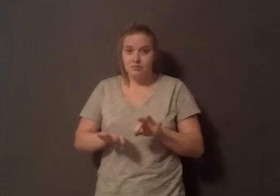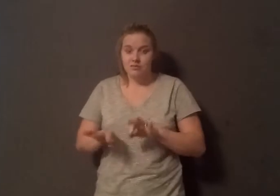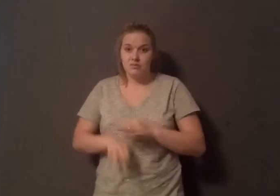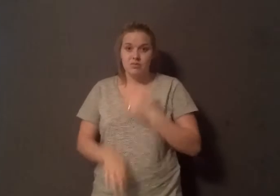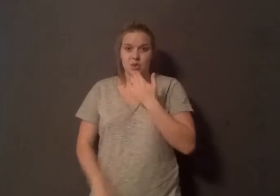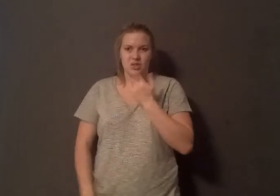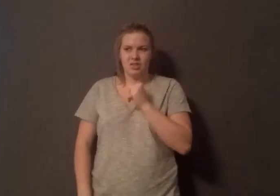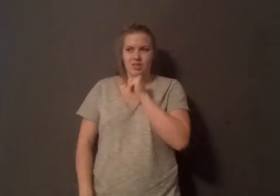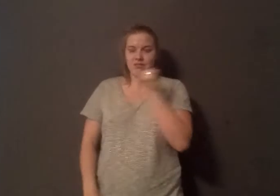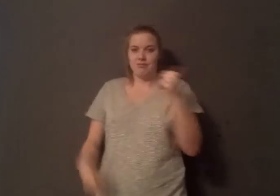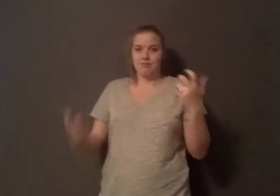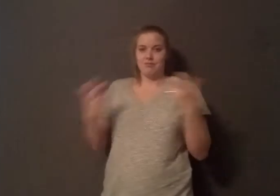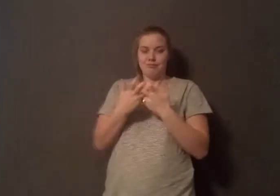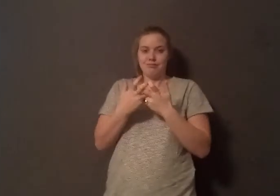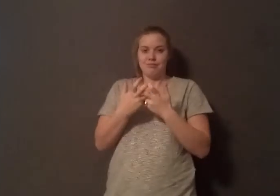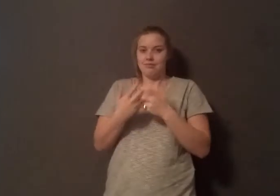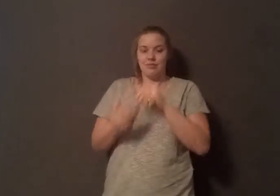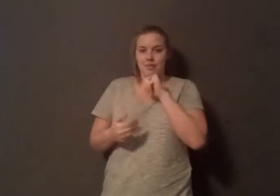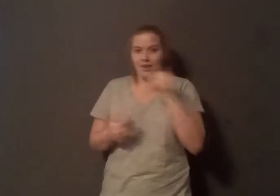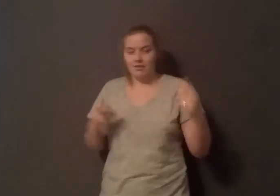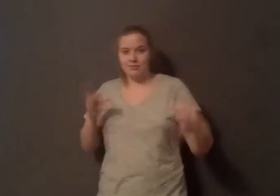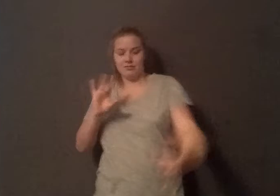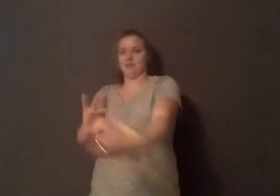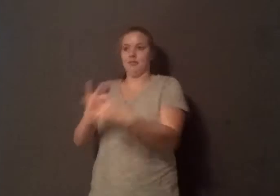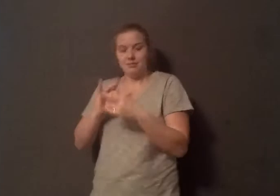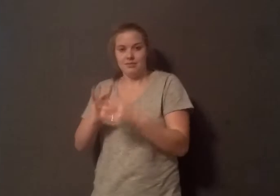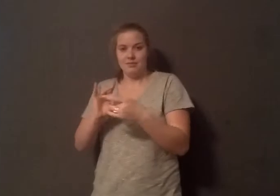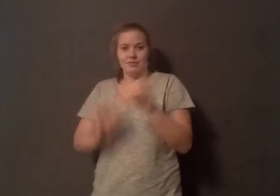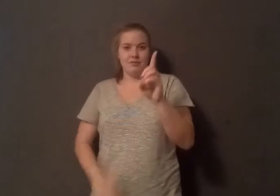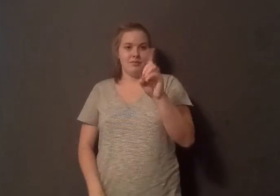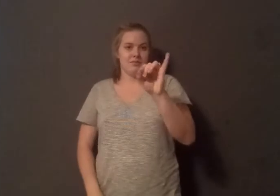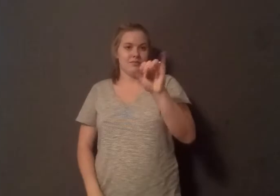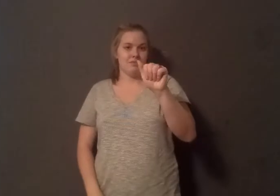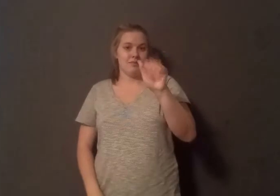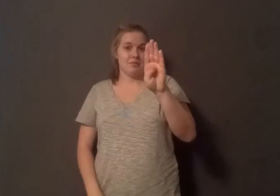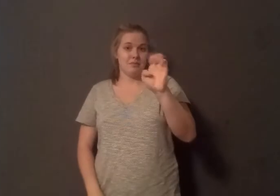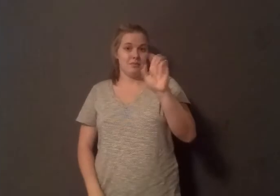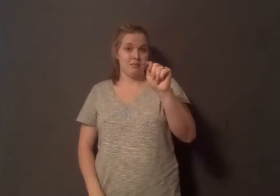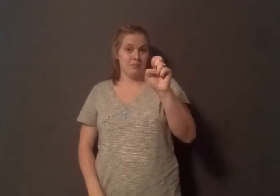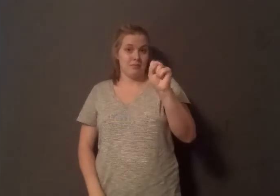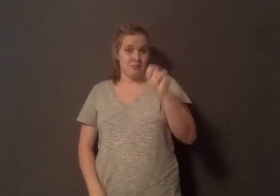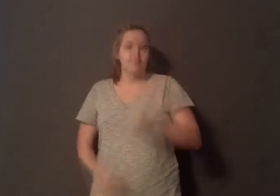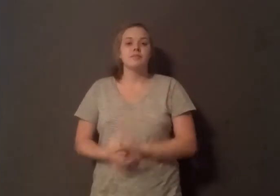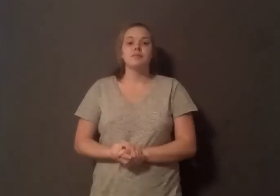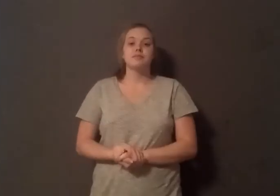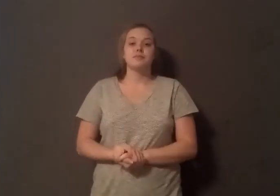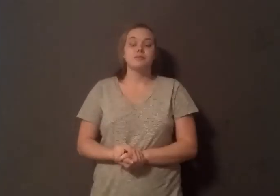cause diabetes. I had doubt about the claims these doctors were making, so I did some searching on my own. Harvard researchers looked at nine prospective